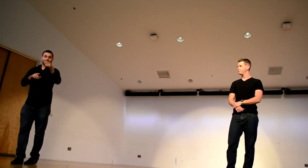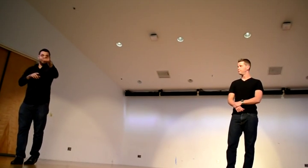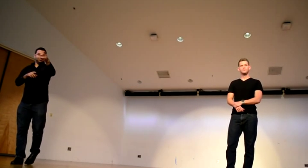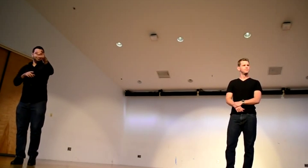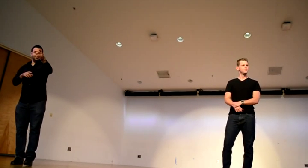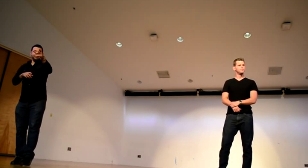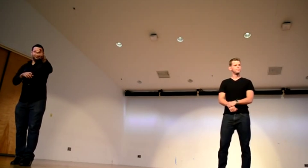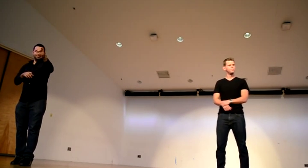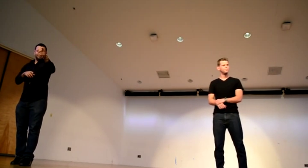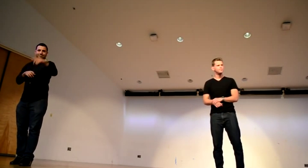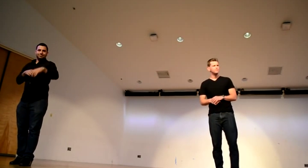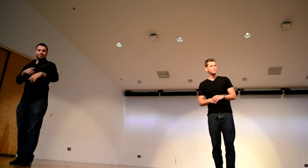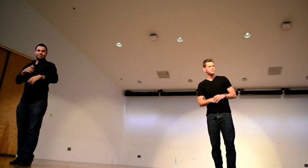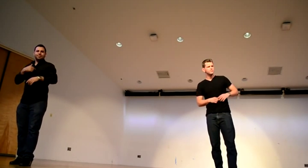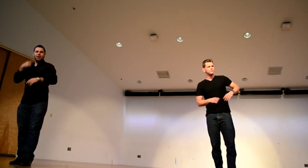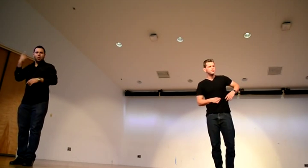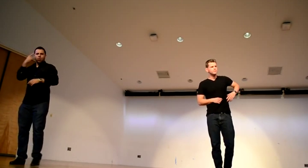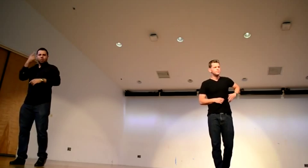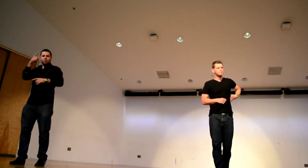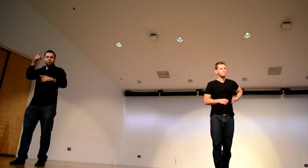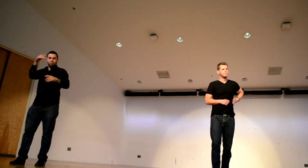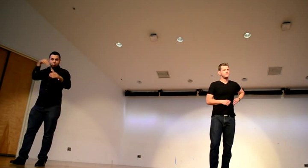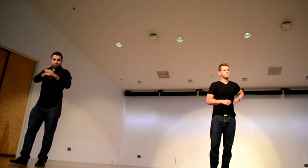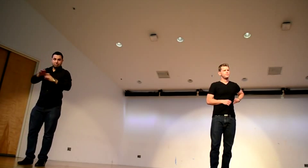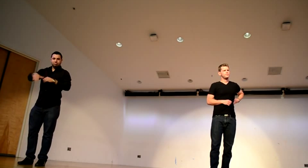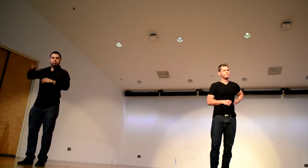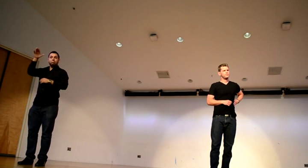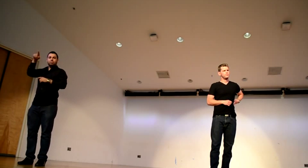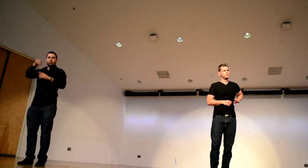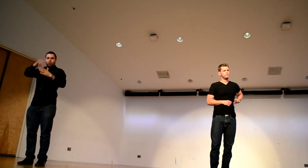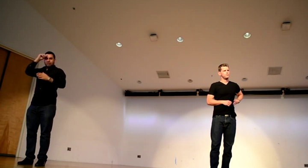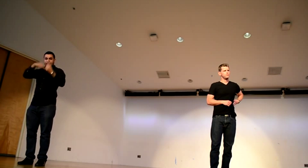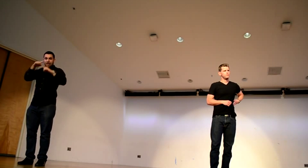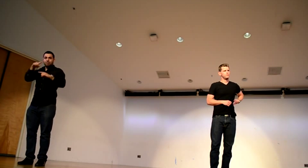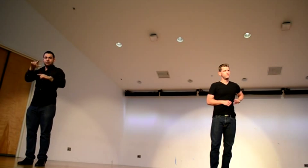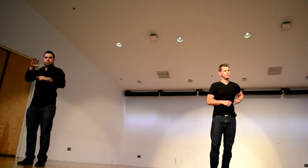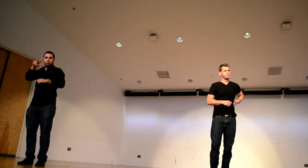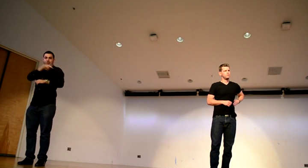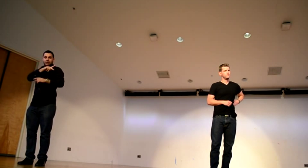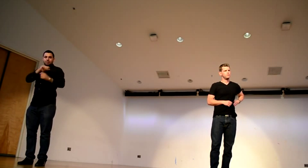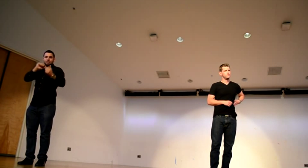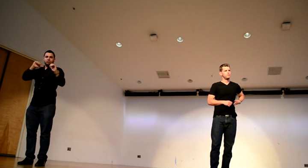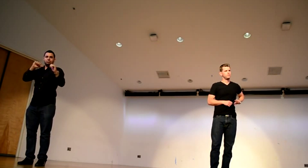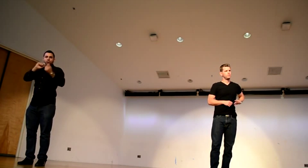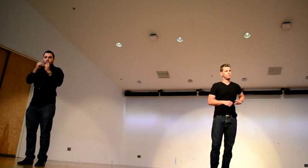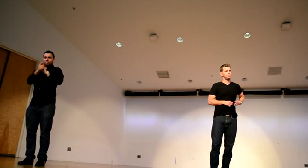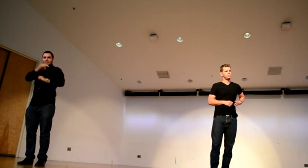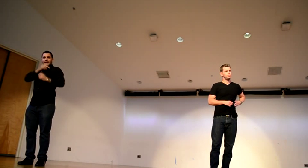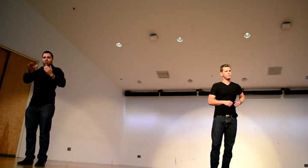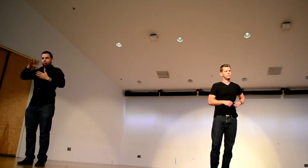you know I was wondering um did you learn sign language um did you have